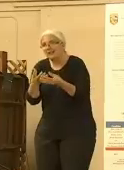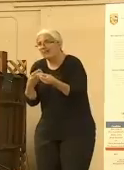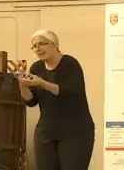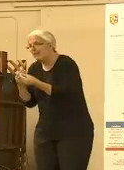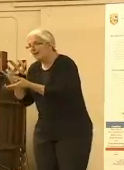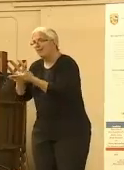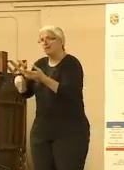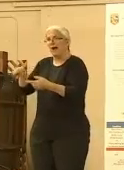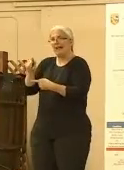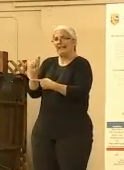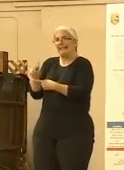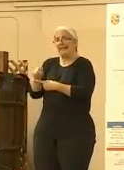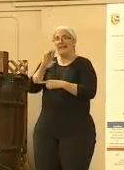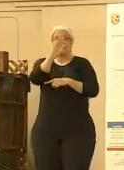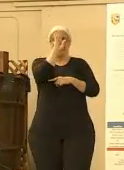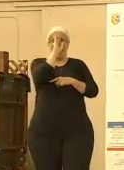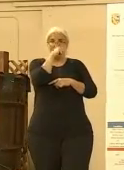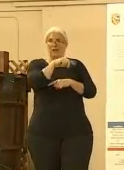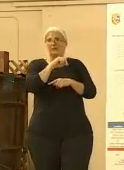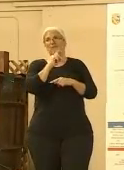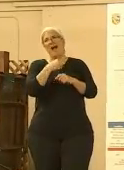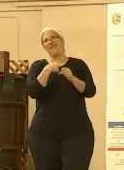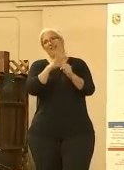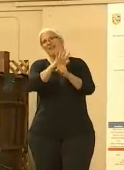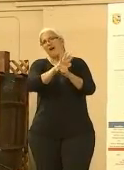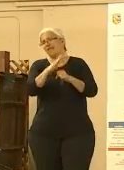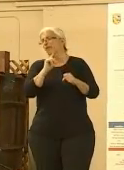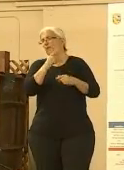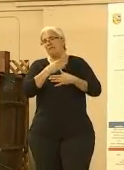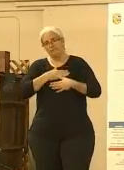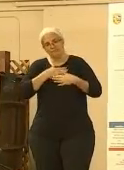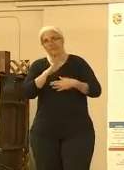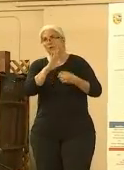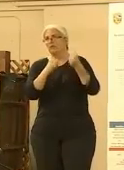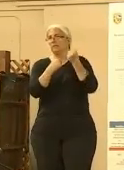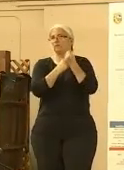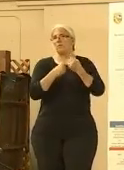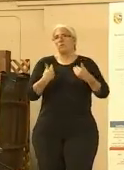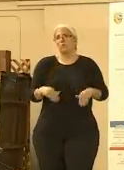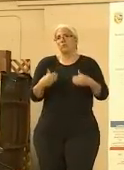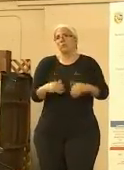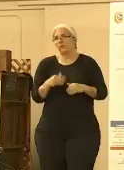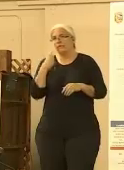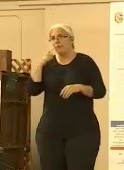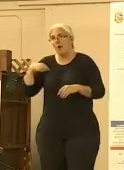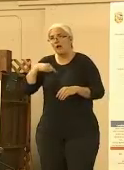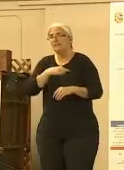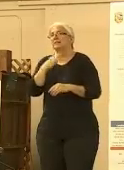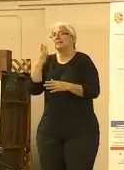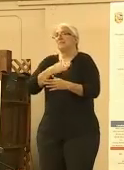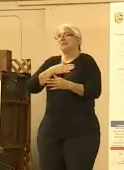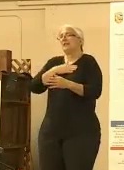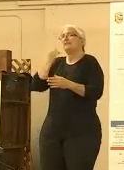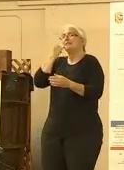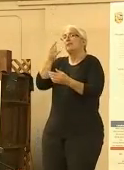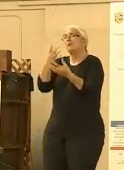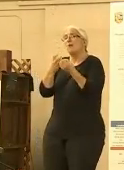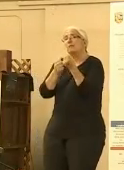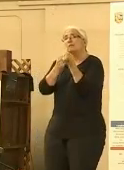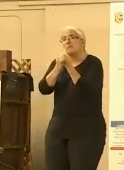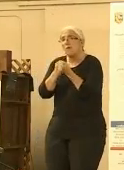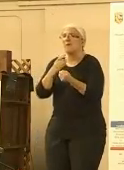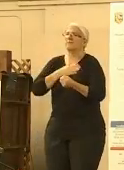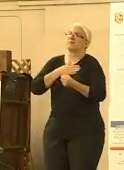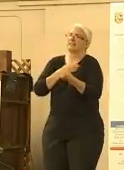we really appreciate your support, but please, on our behalf, if that support could be generated to the people that have been displaced